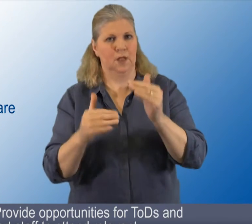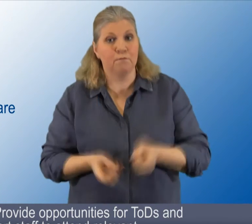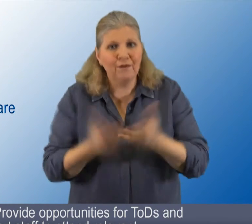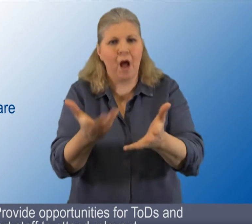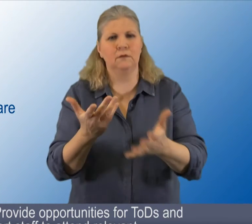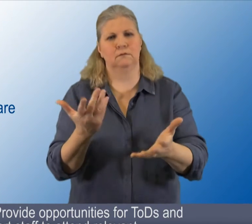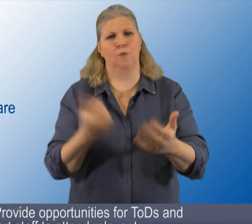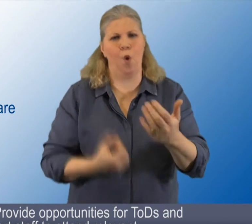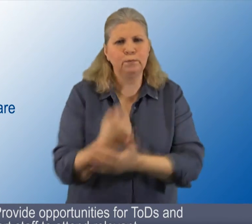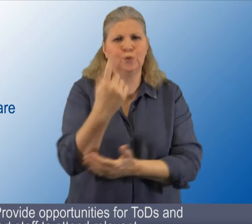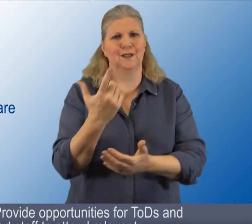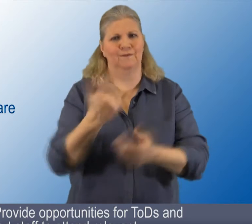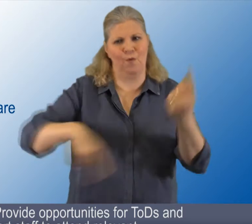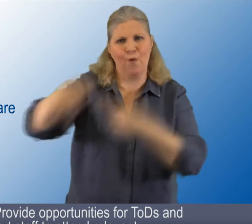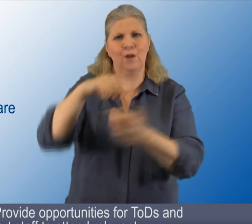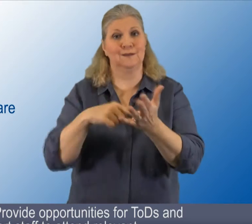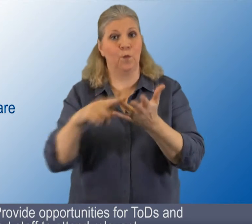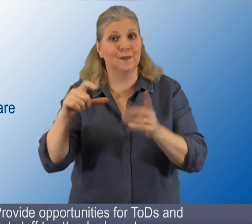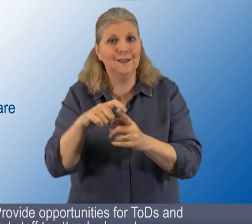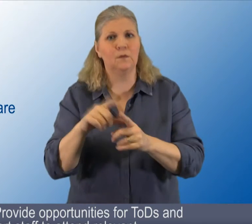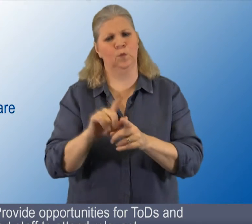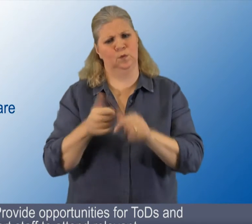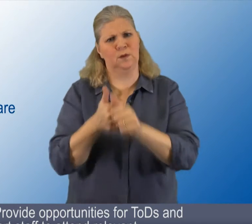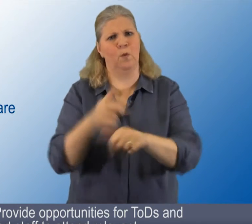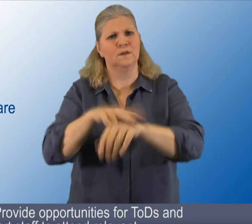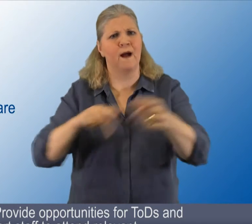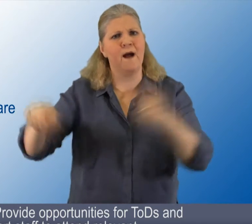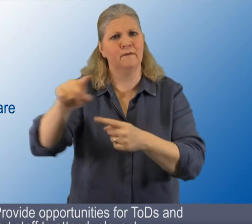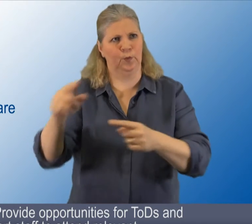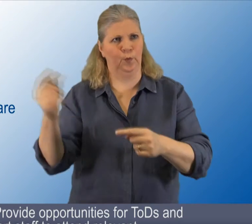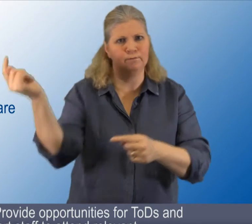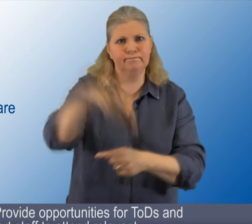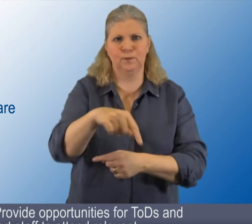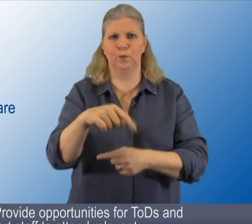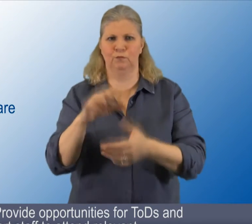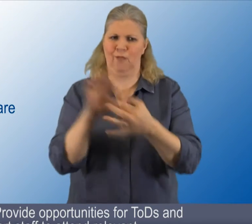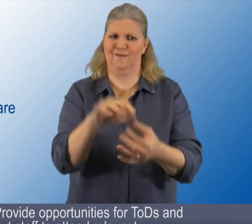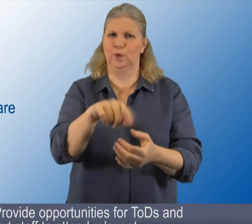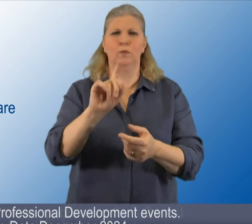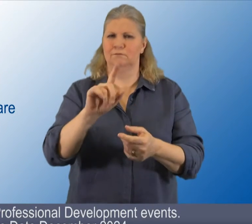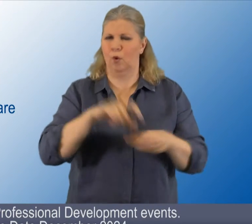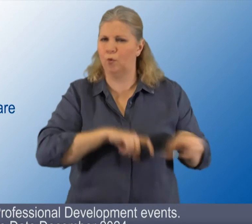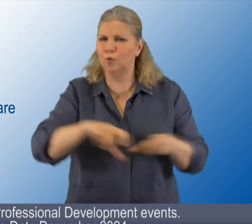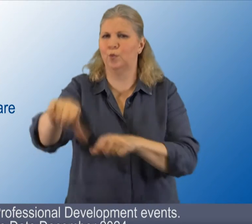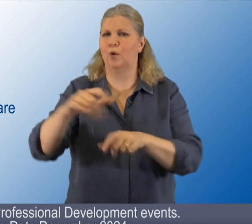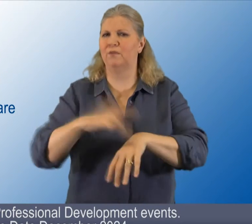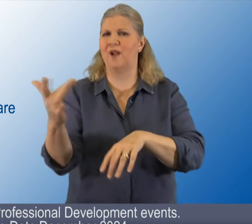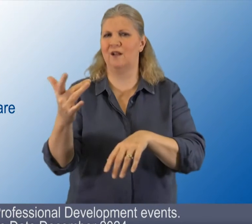B Subaction, provide opportunities for teachers of the deaf and support staff to attend relevant continuous professional development